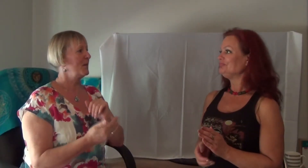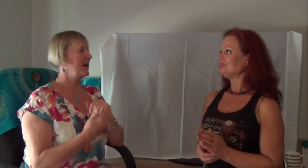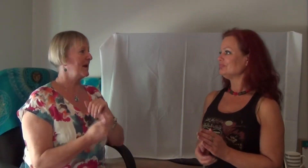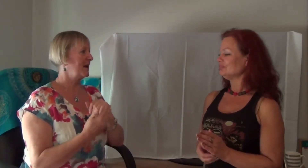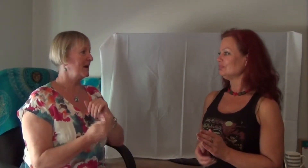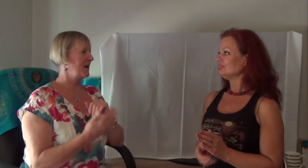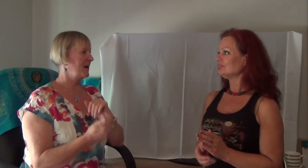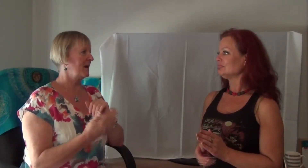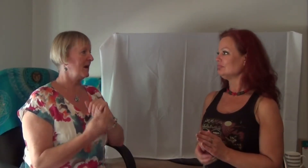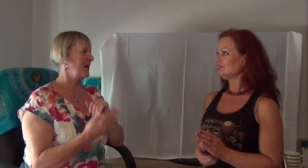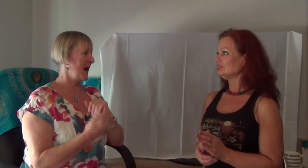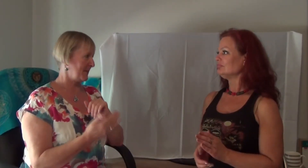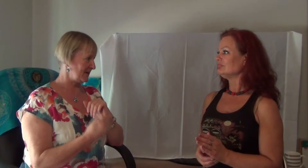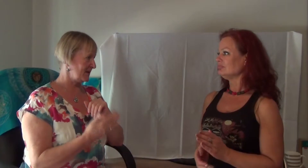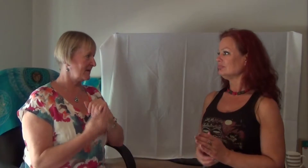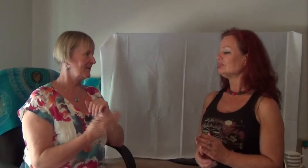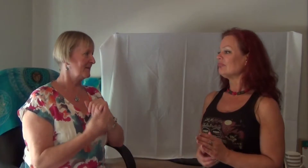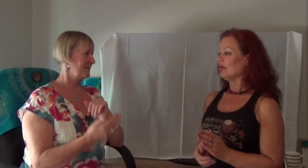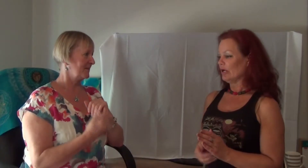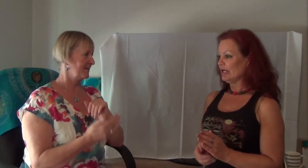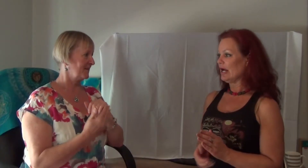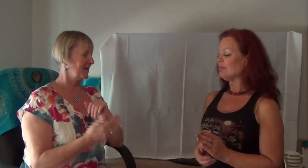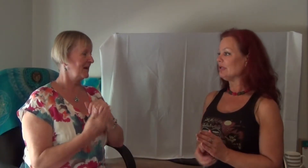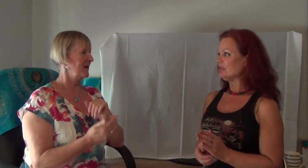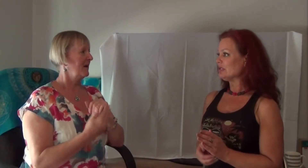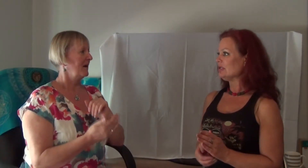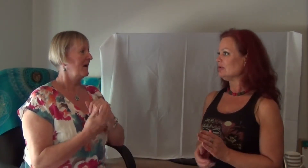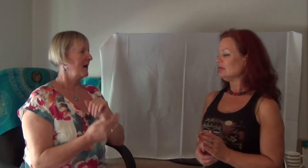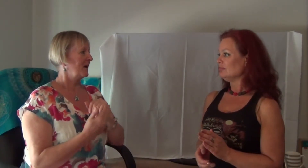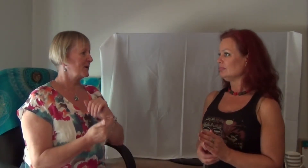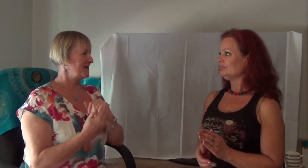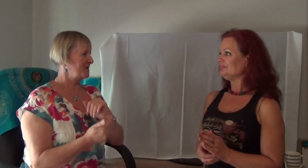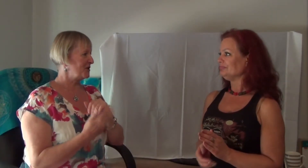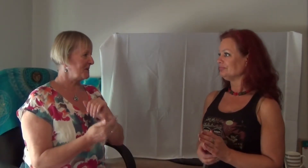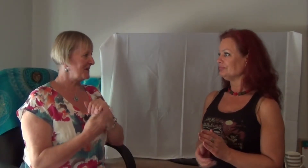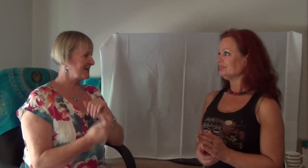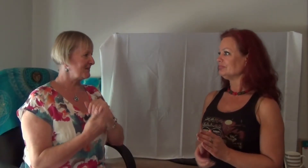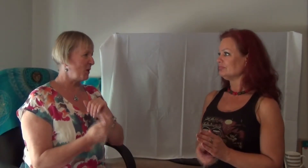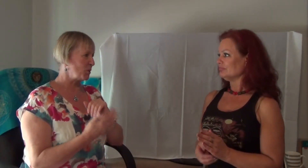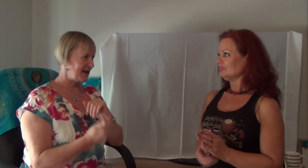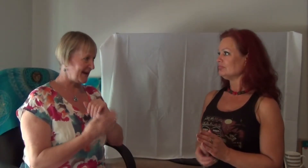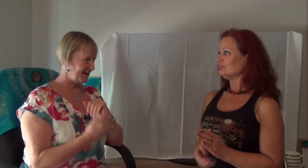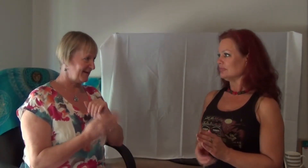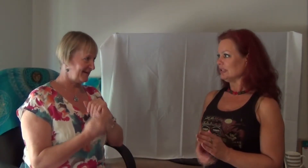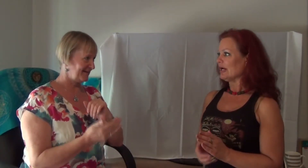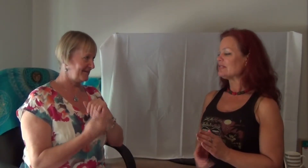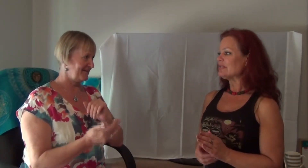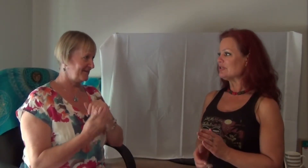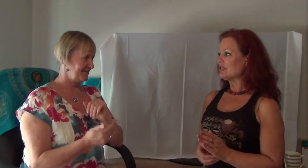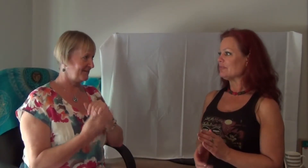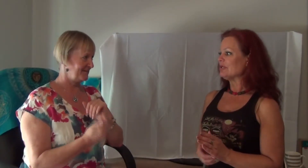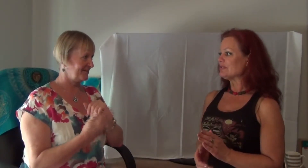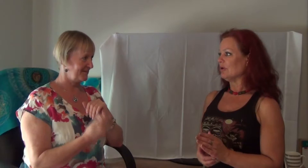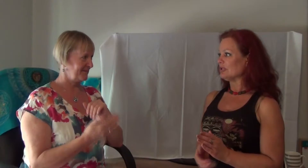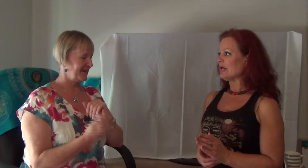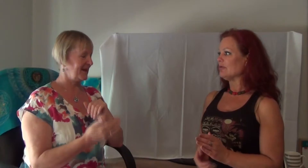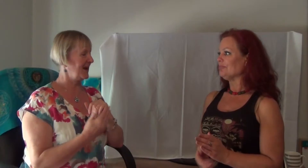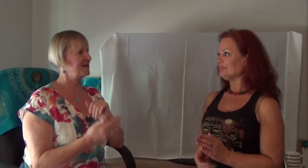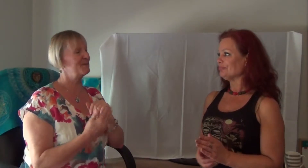And when it happened, I got stitched up in a small town. I got stitched up in a small town. I had to